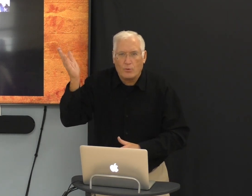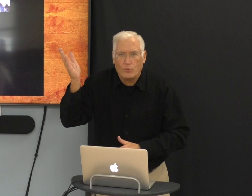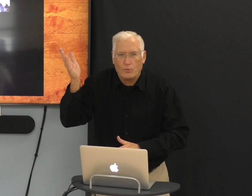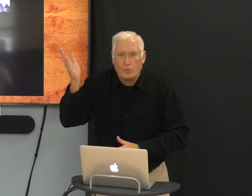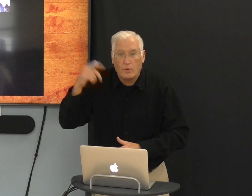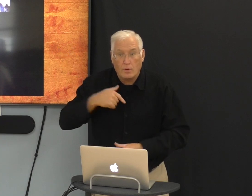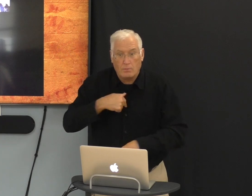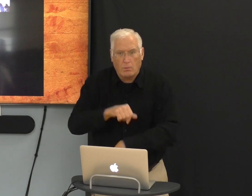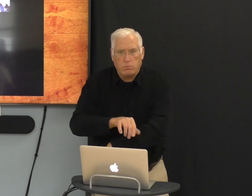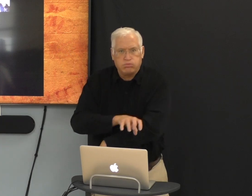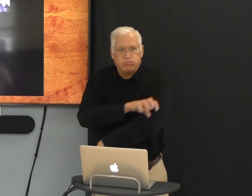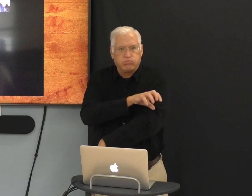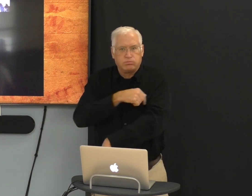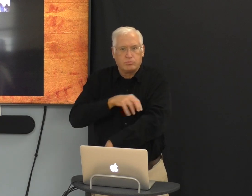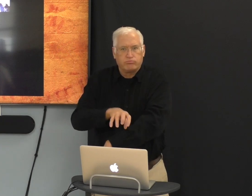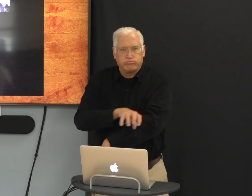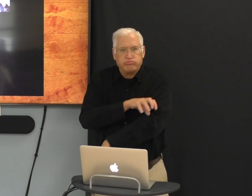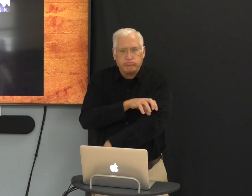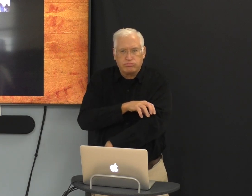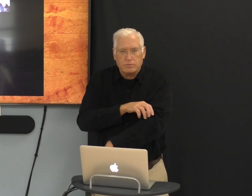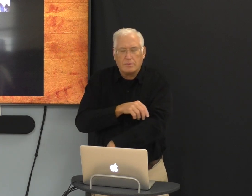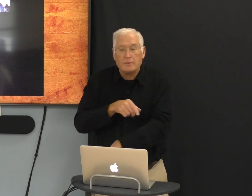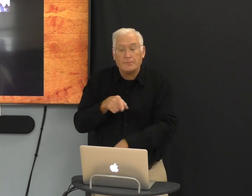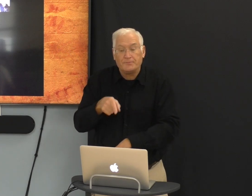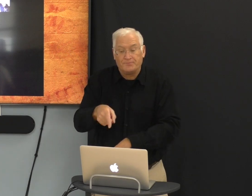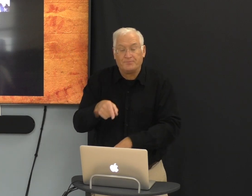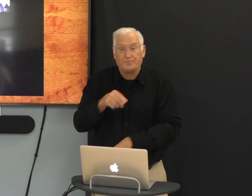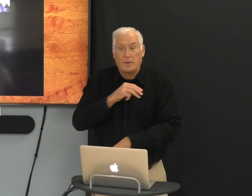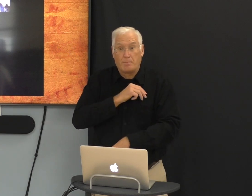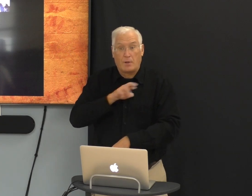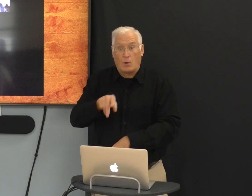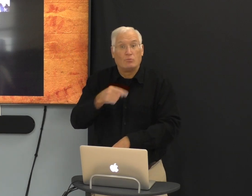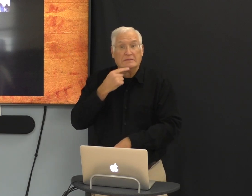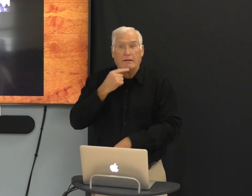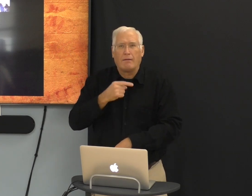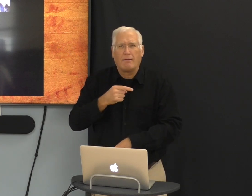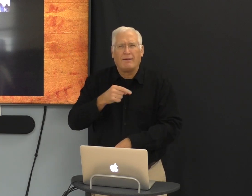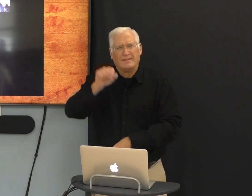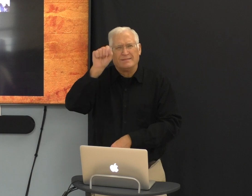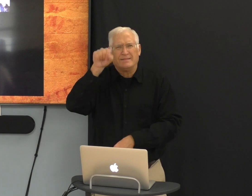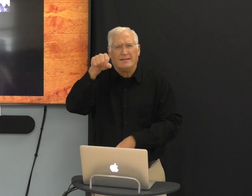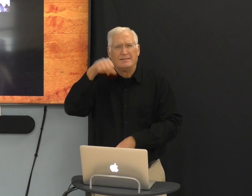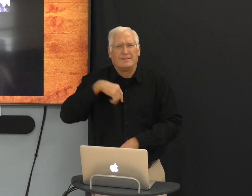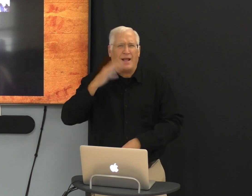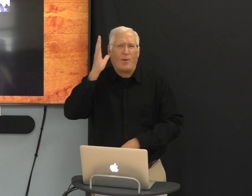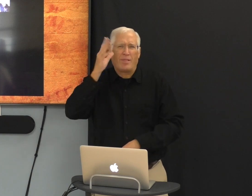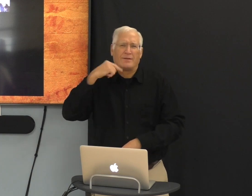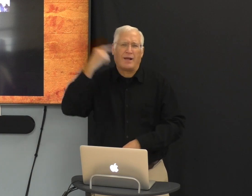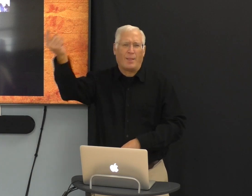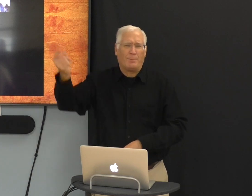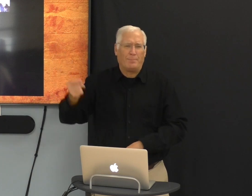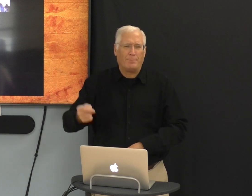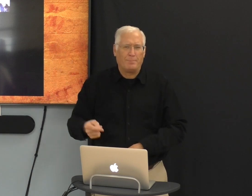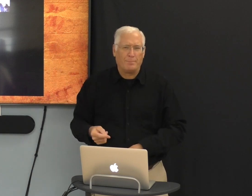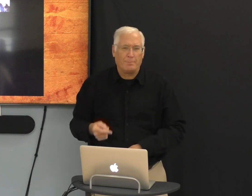Jesus will really be there. It gave me chills. And Mike said, sure. I'll tell him.